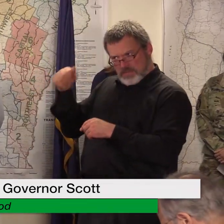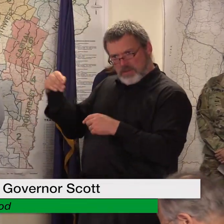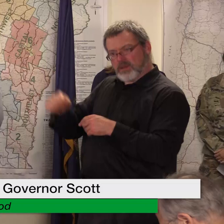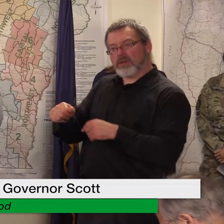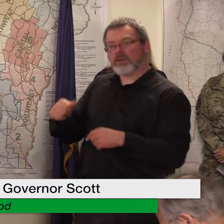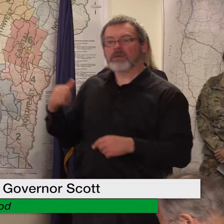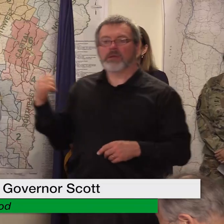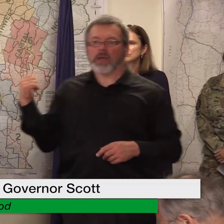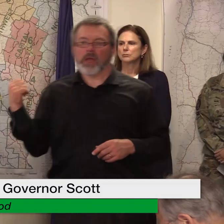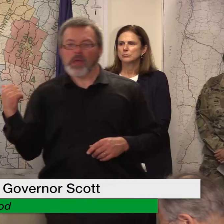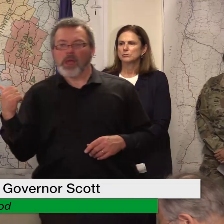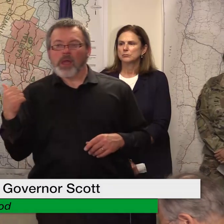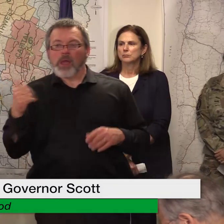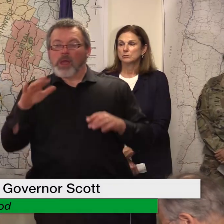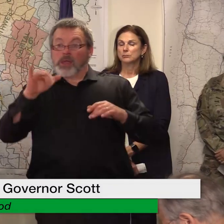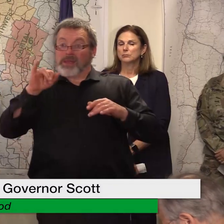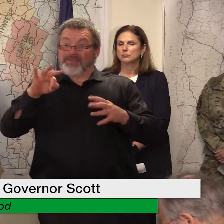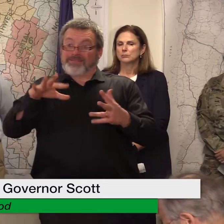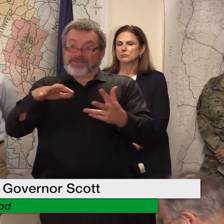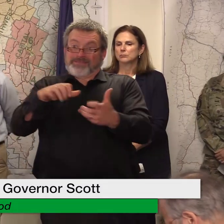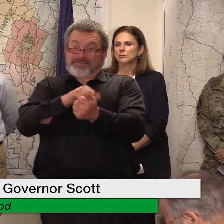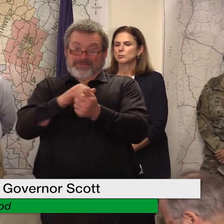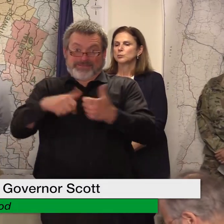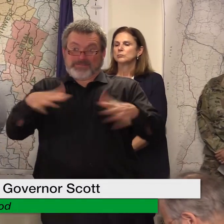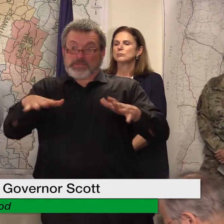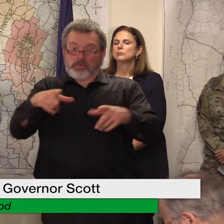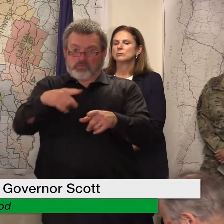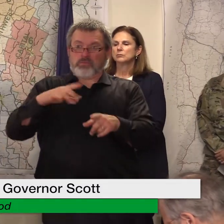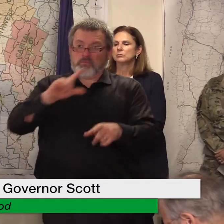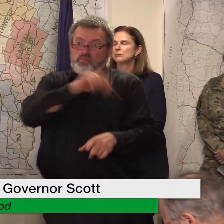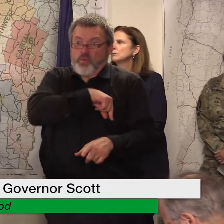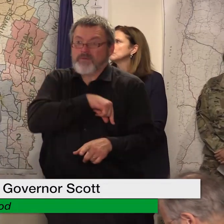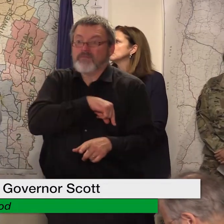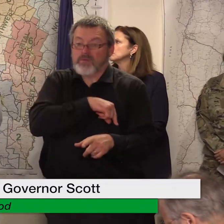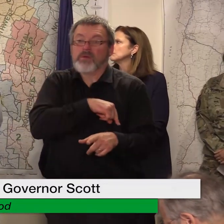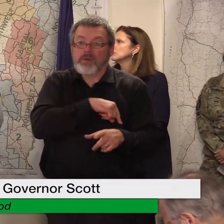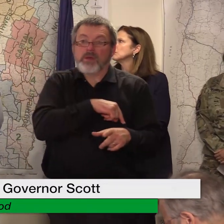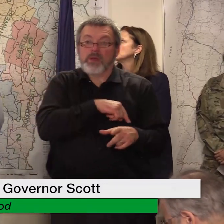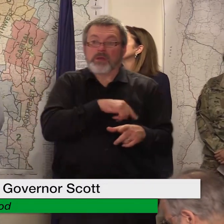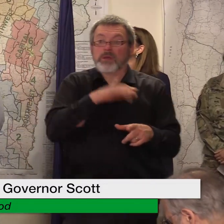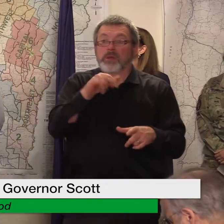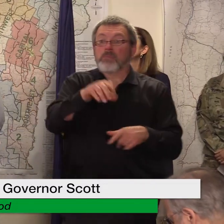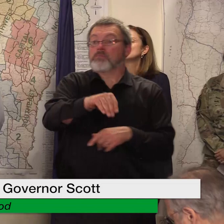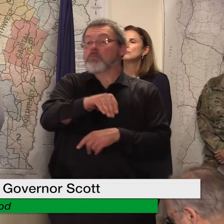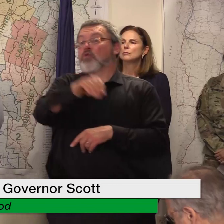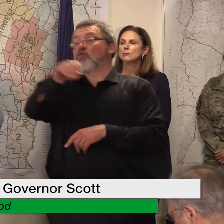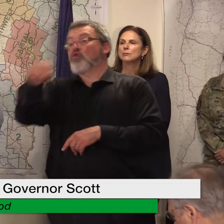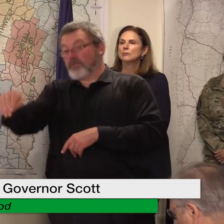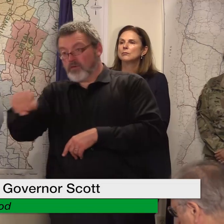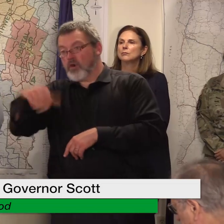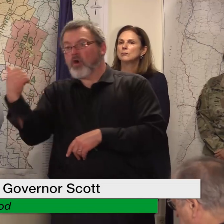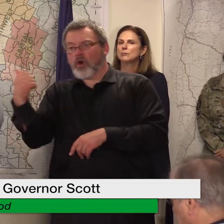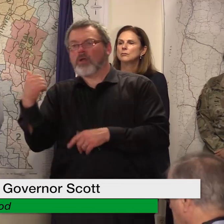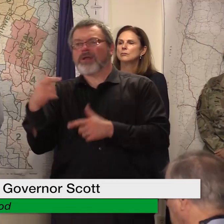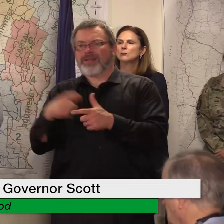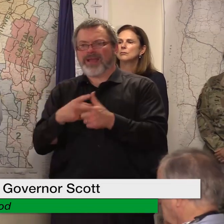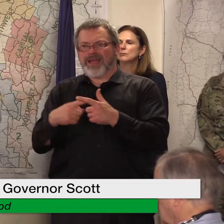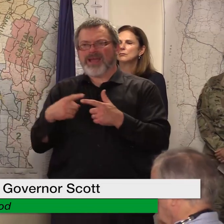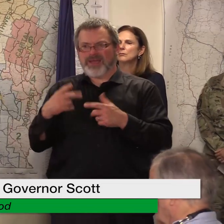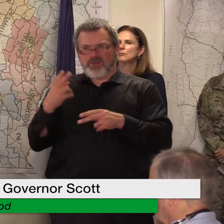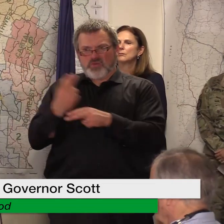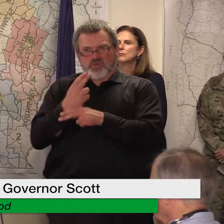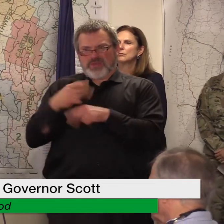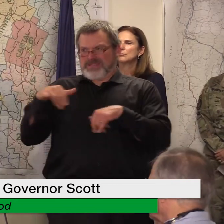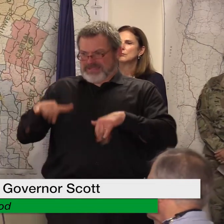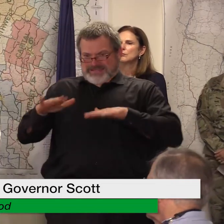they if they've had damages that make them eligible for uh to go somewhere else they ought to utilize the program that's in